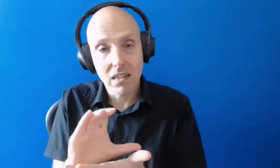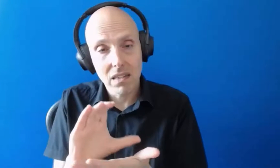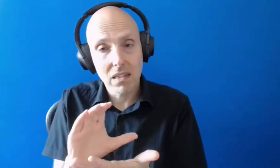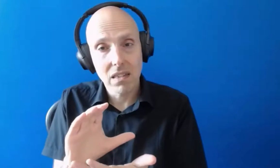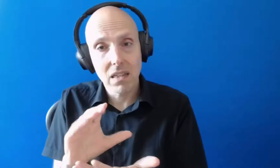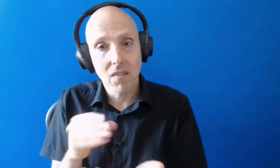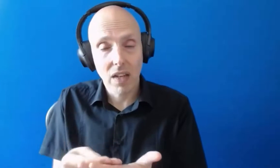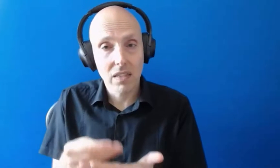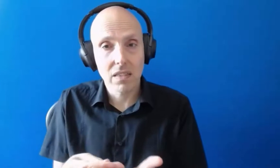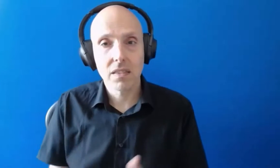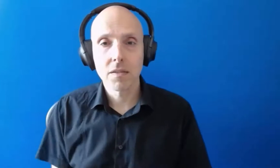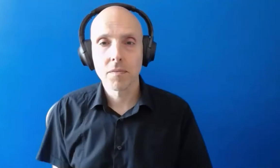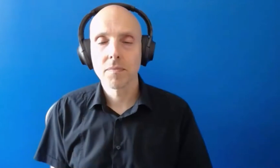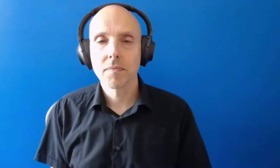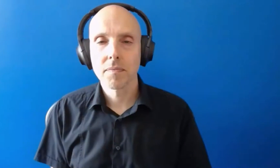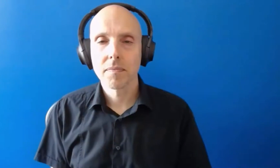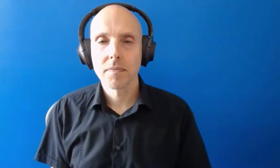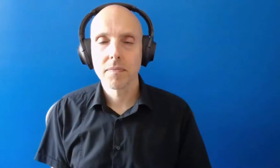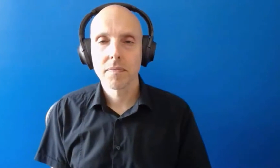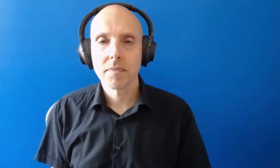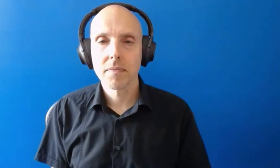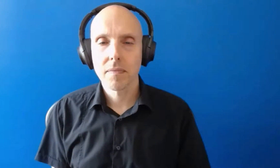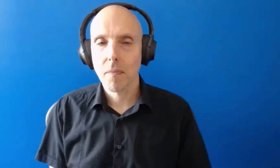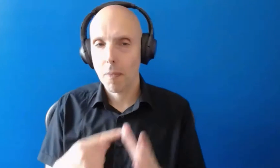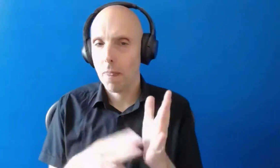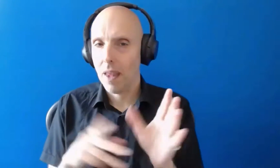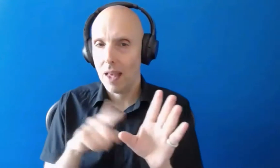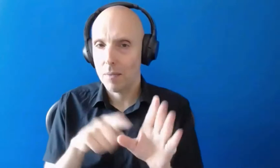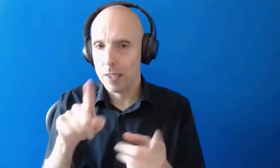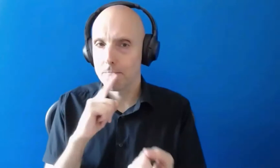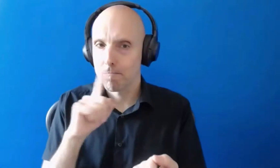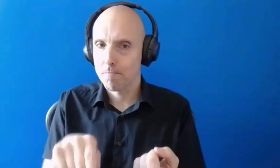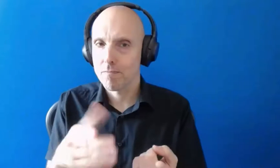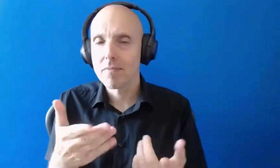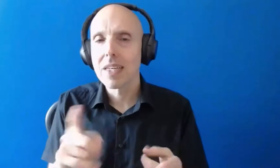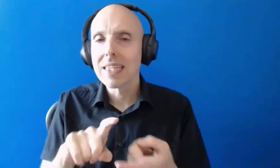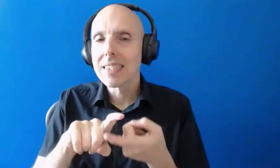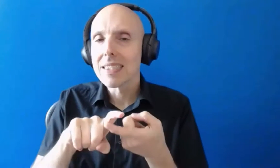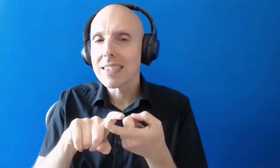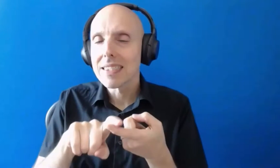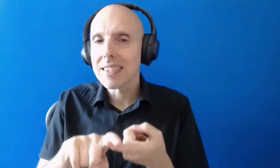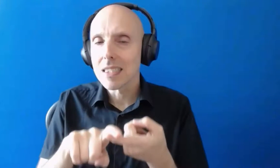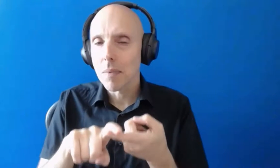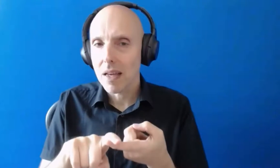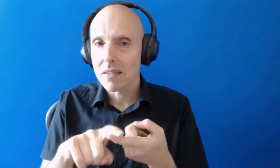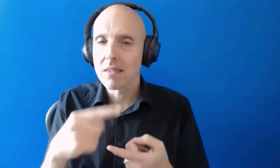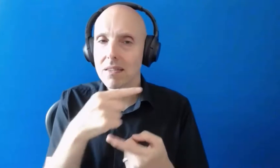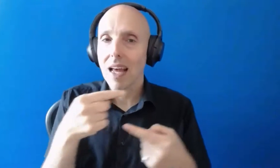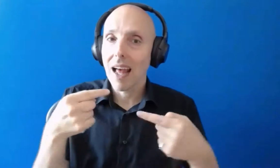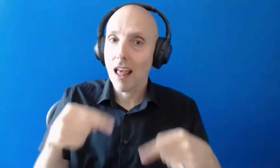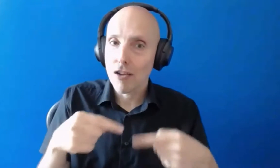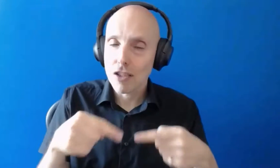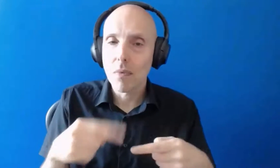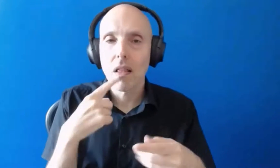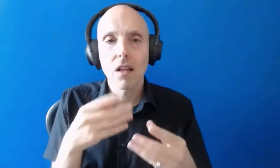um it depends on on how um a student is eligible for student finance so